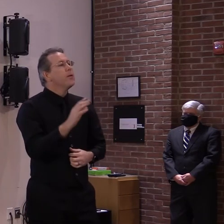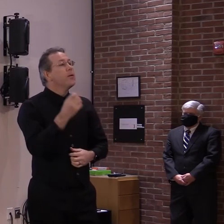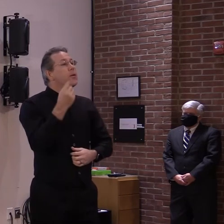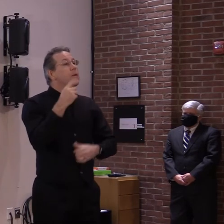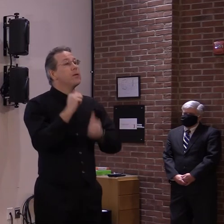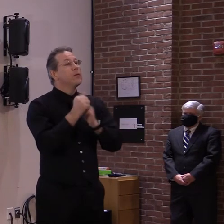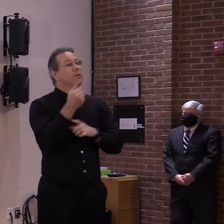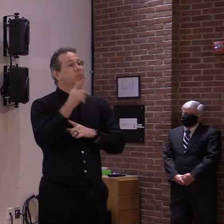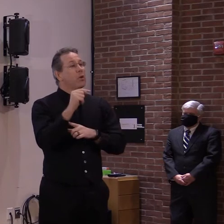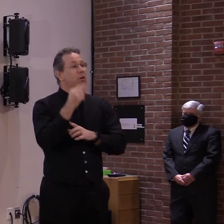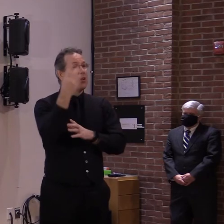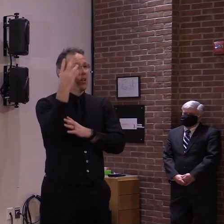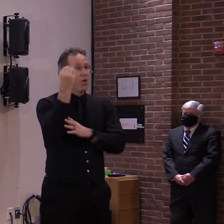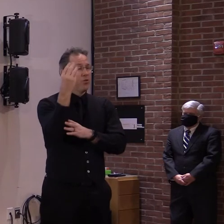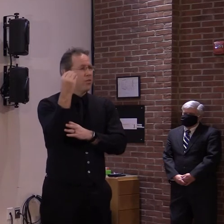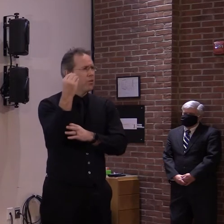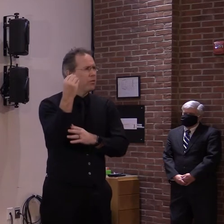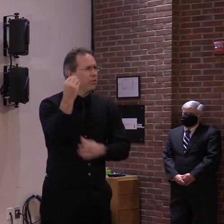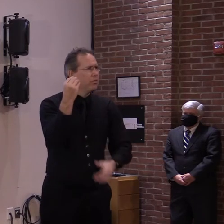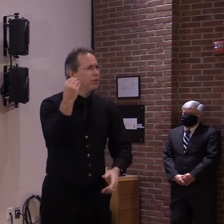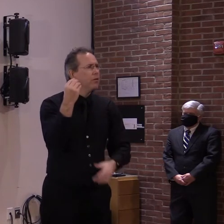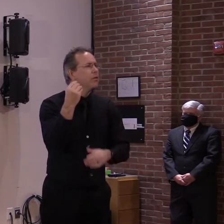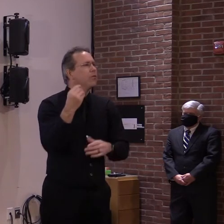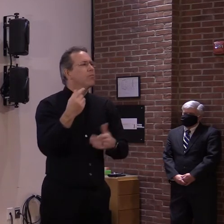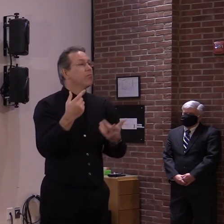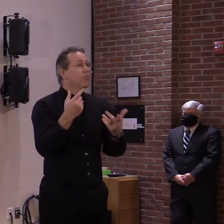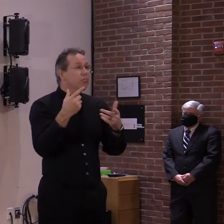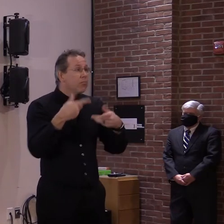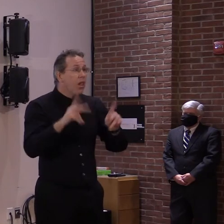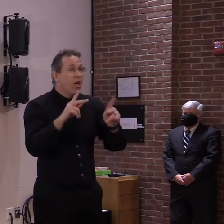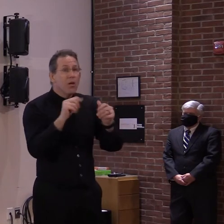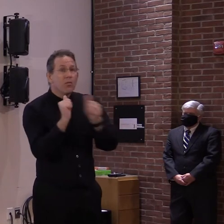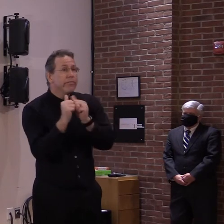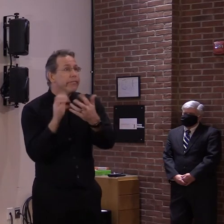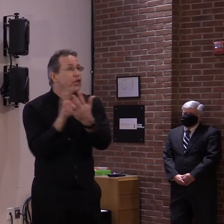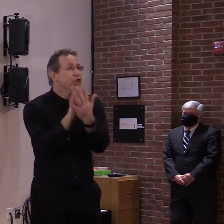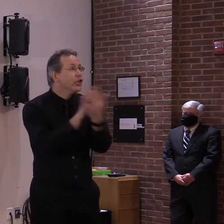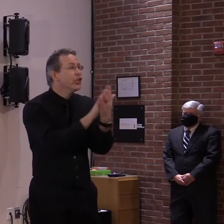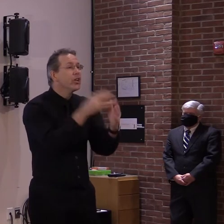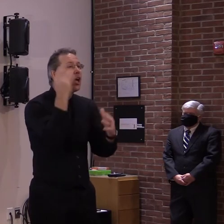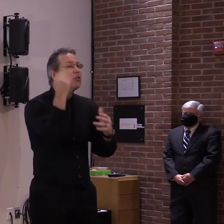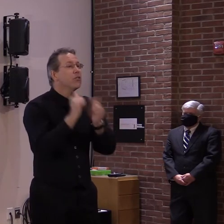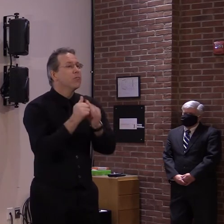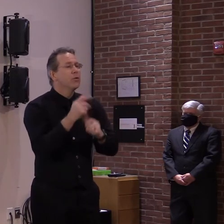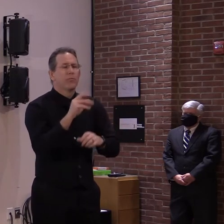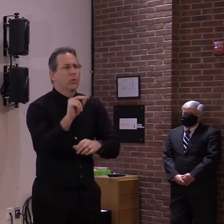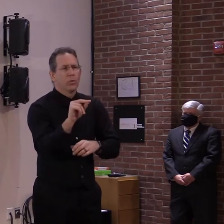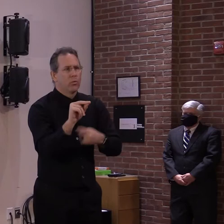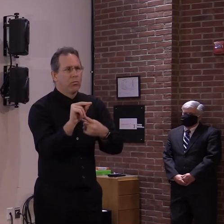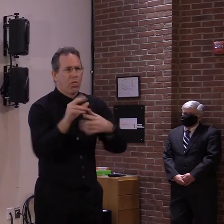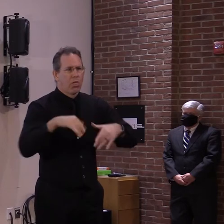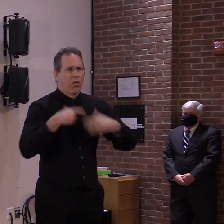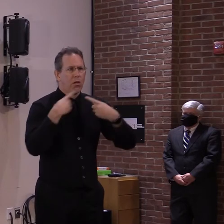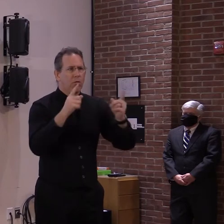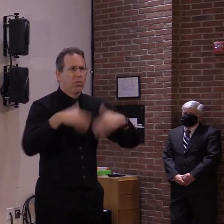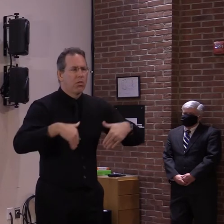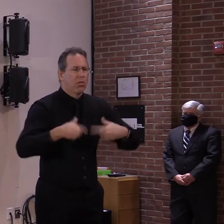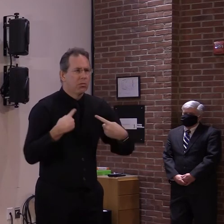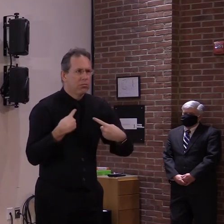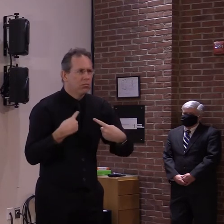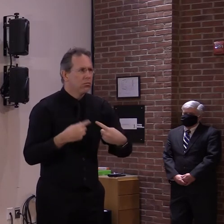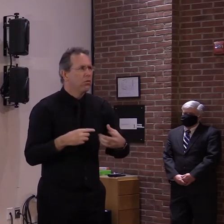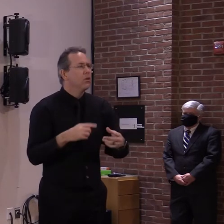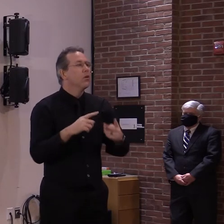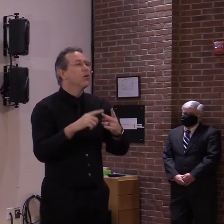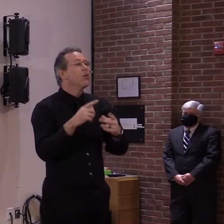saying, uh, school, uh, inter team scrimmages only. Um, so that's the phase two. Uh, and, the